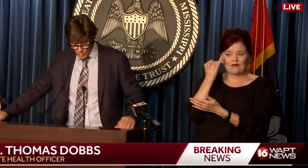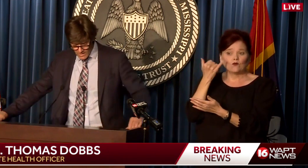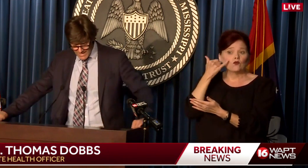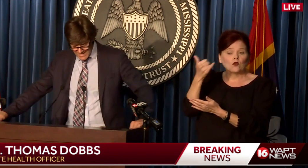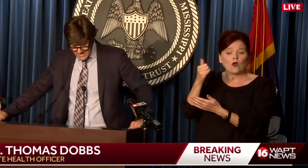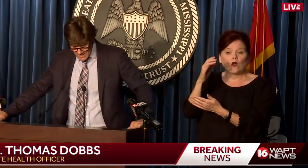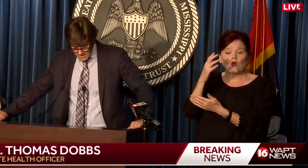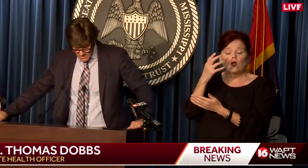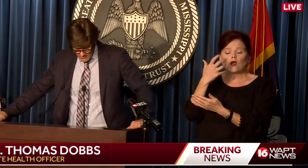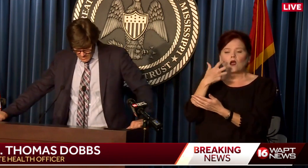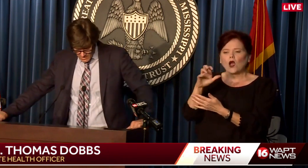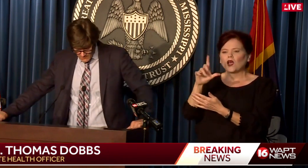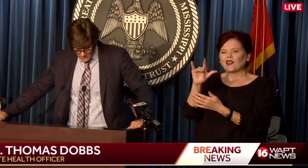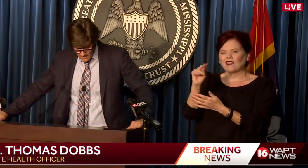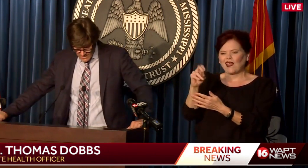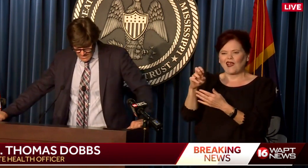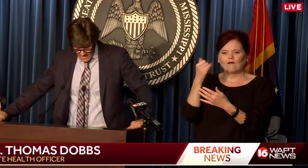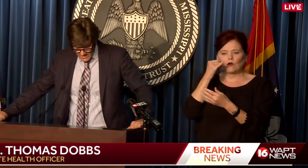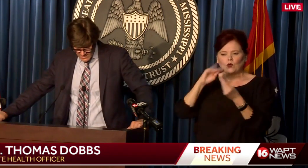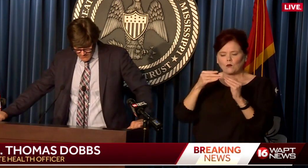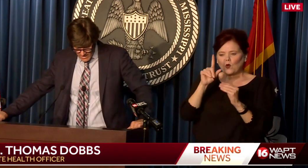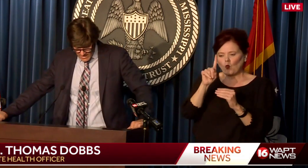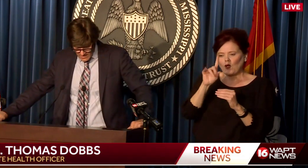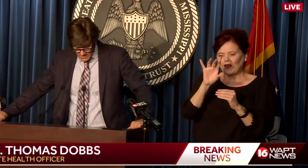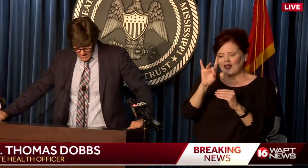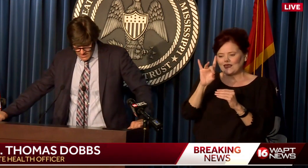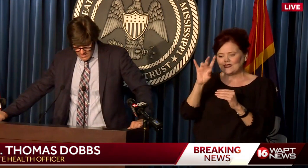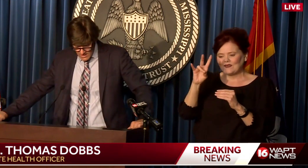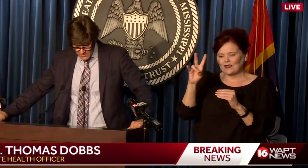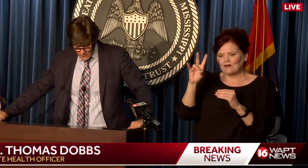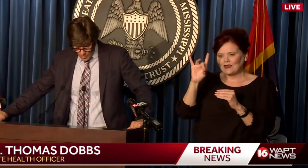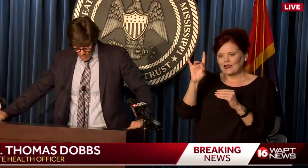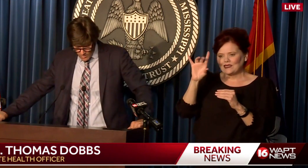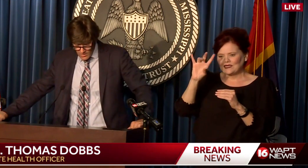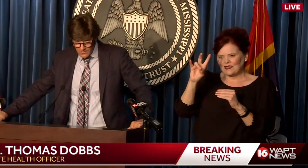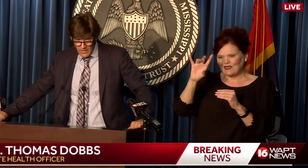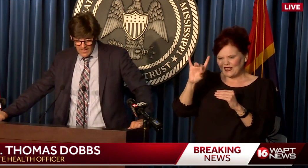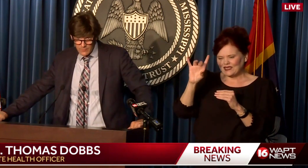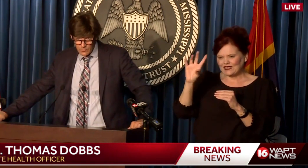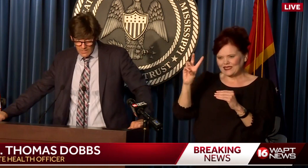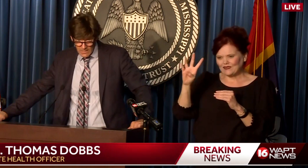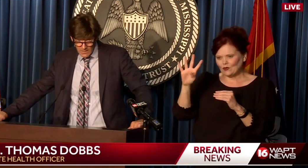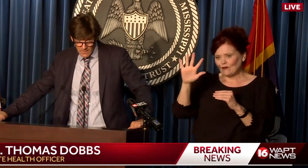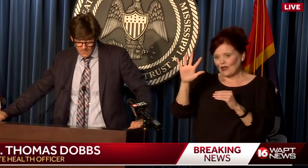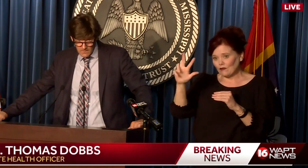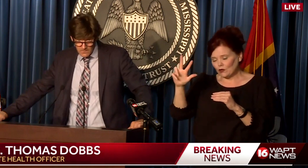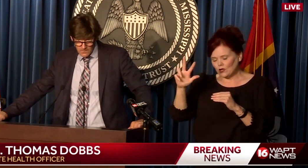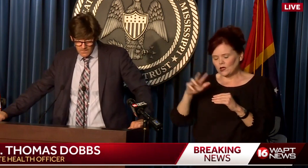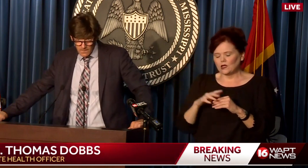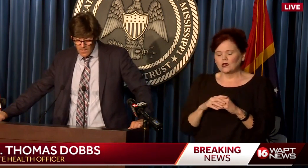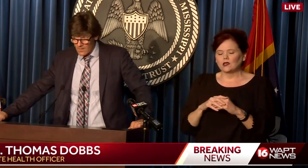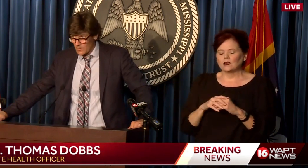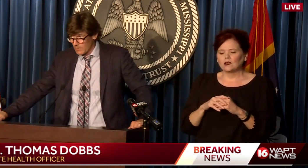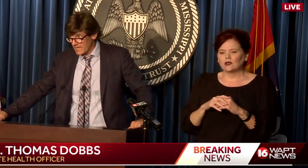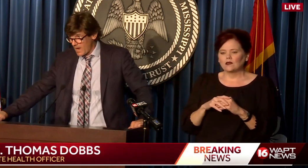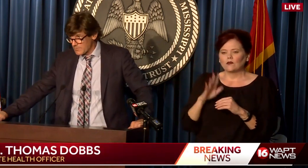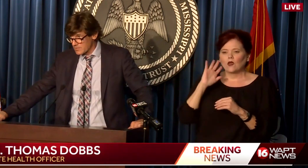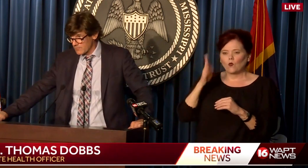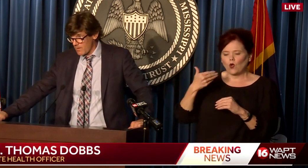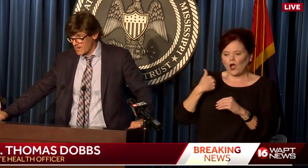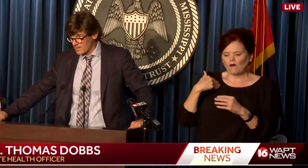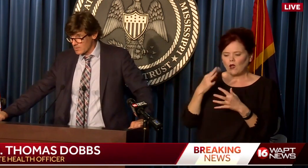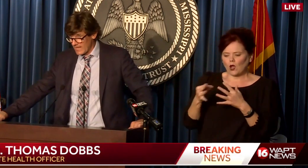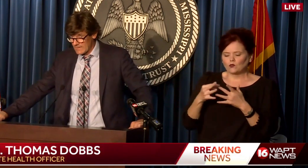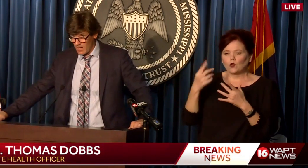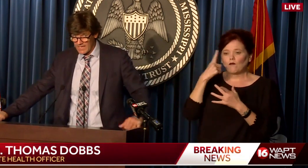hotline at 1-877-978-6453, there will be an